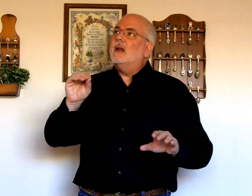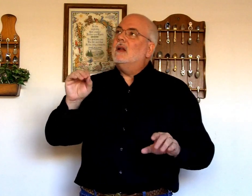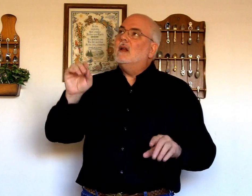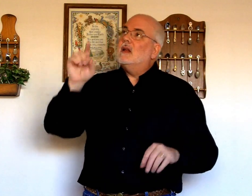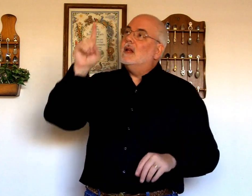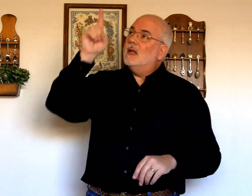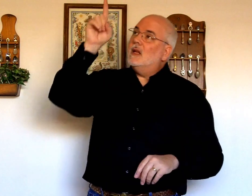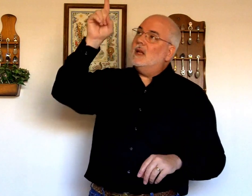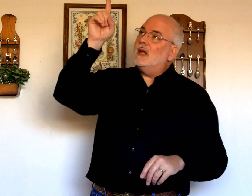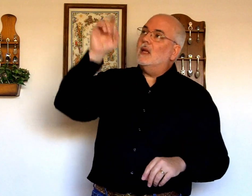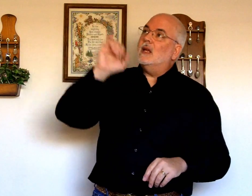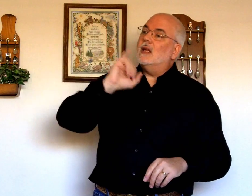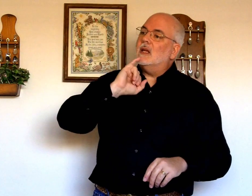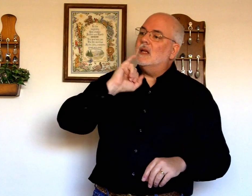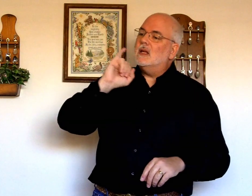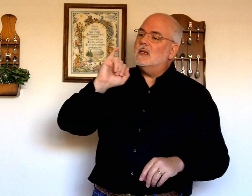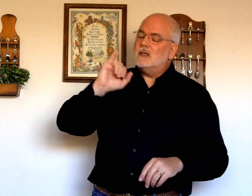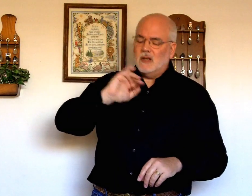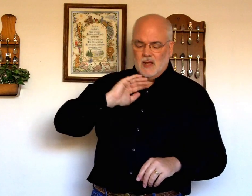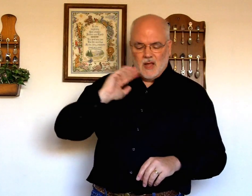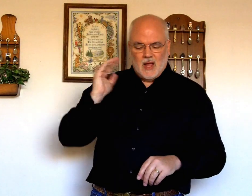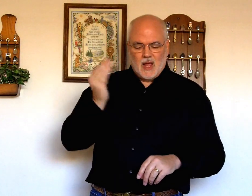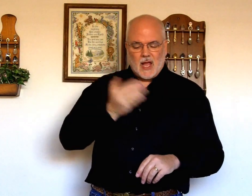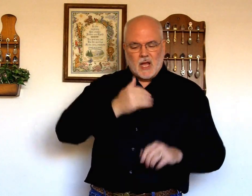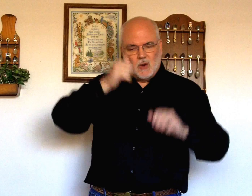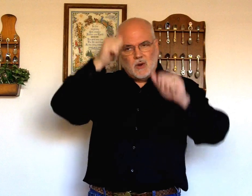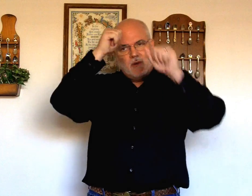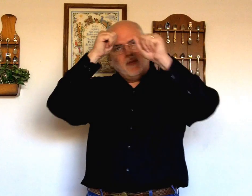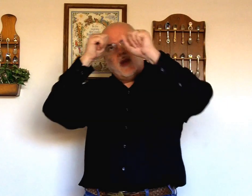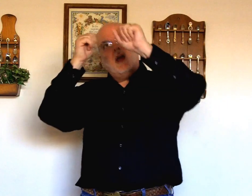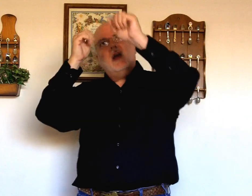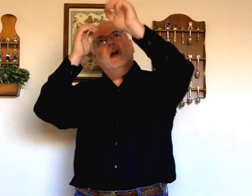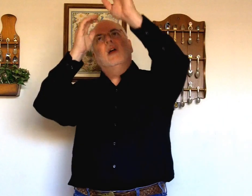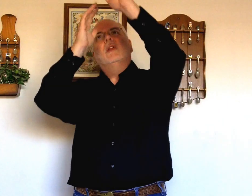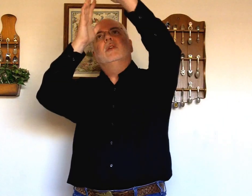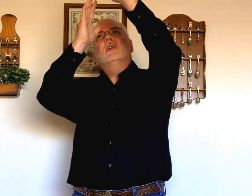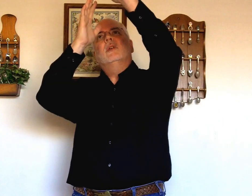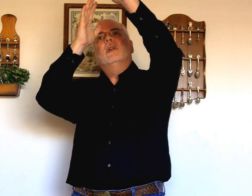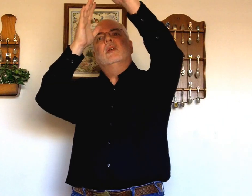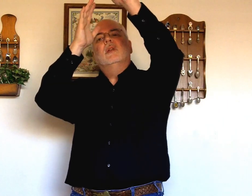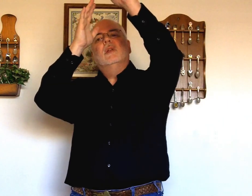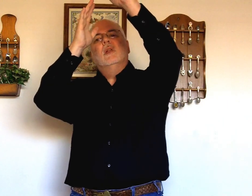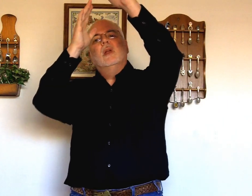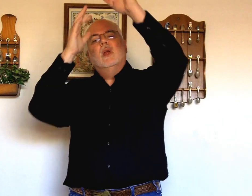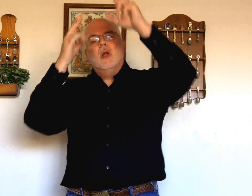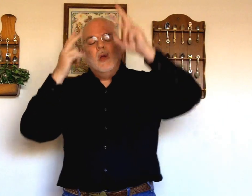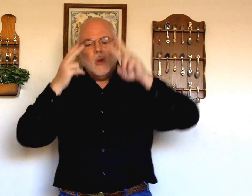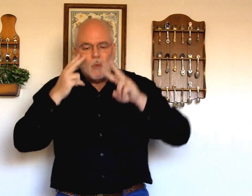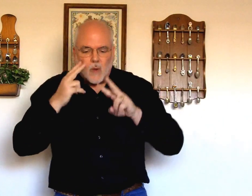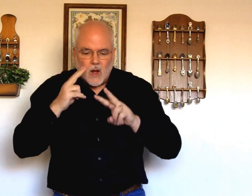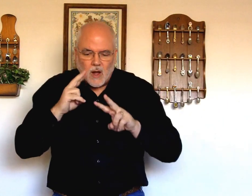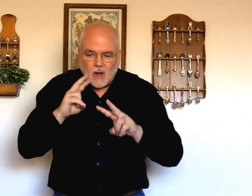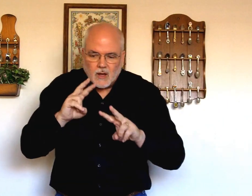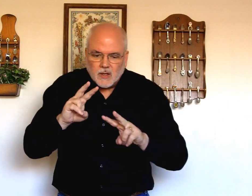he is our father. We are